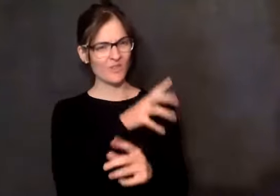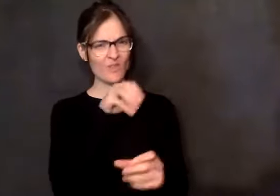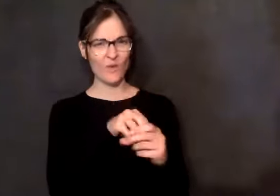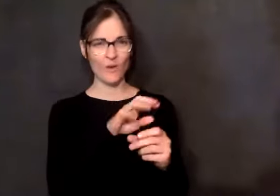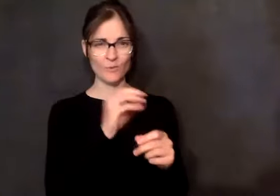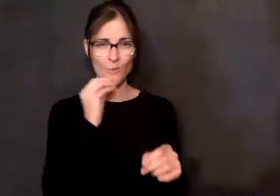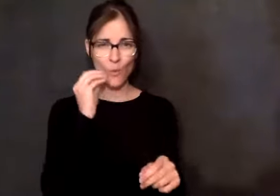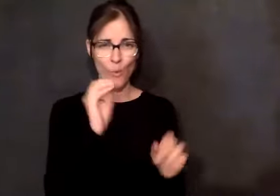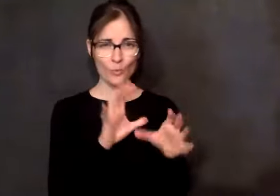Procrastination.